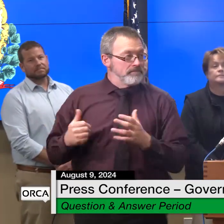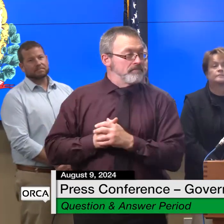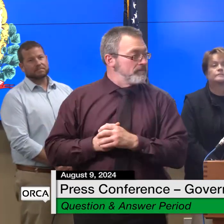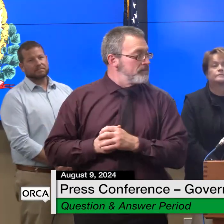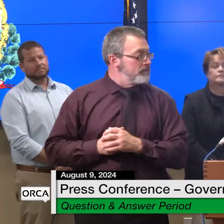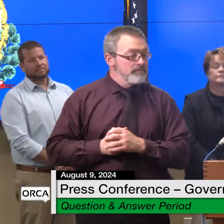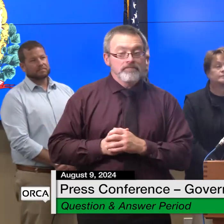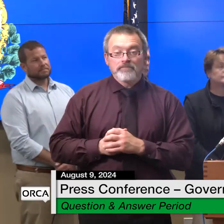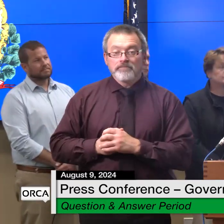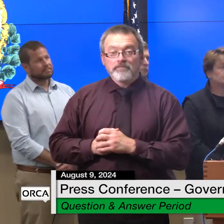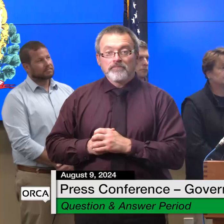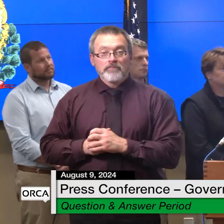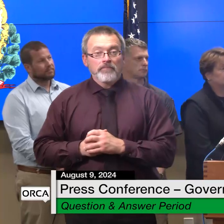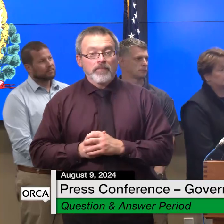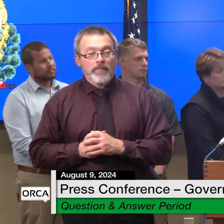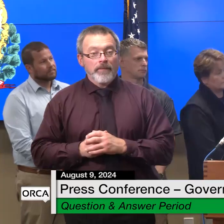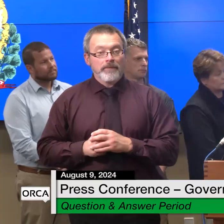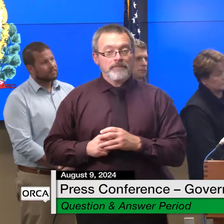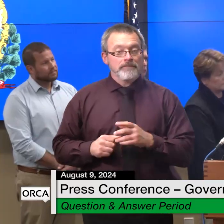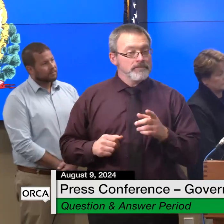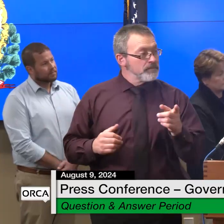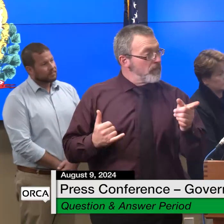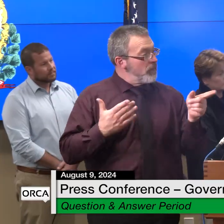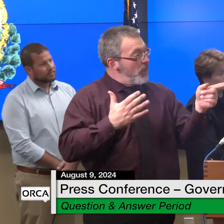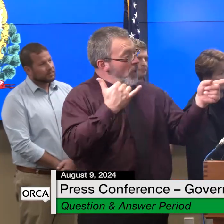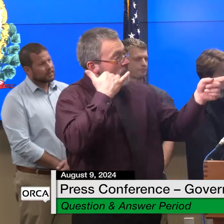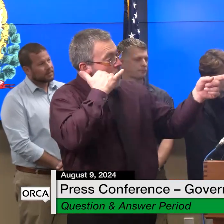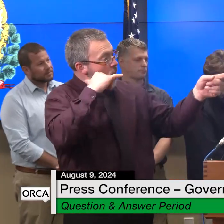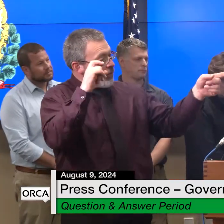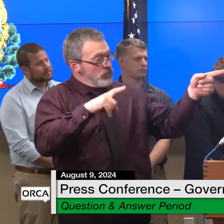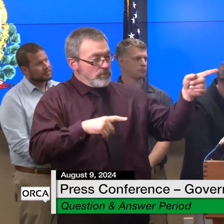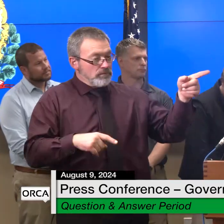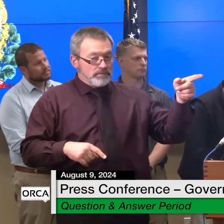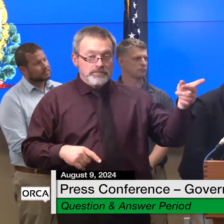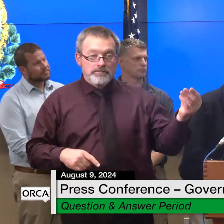all right we'll move to the phones keith whitcomb rutland harrow